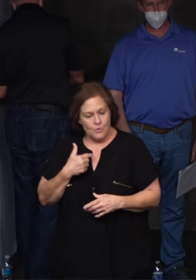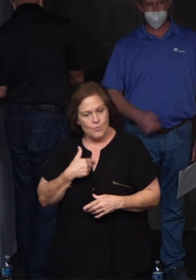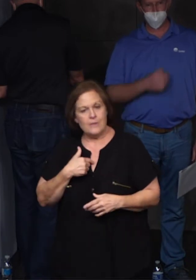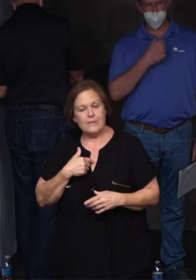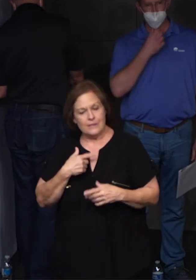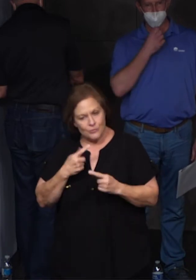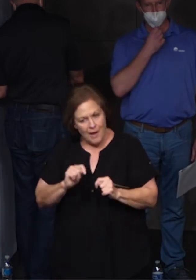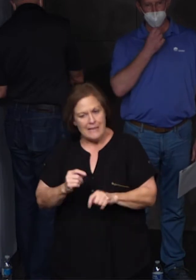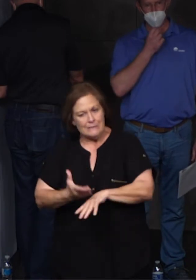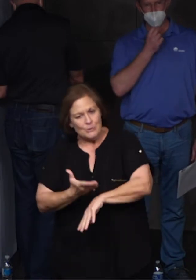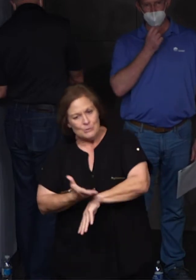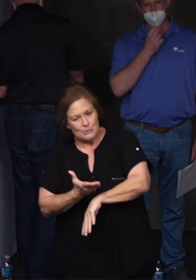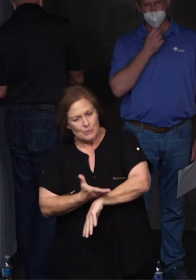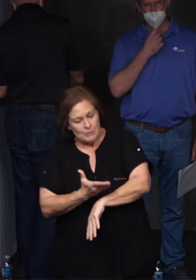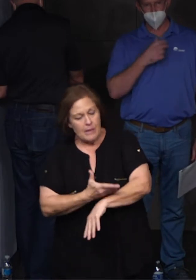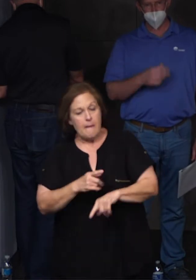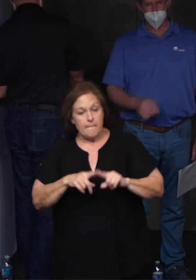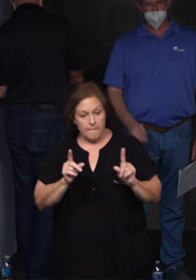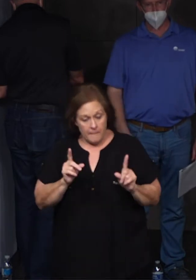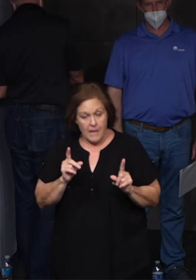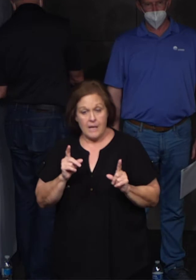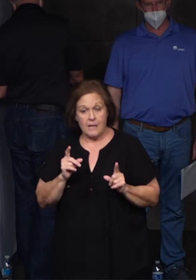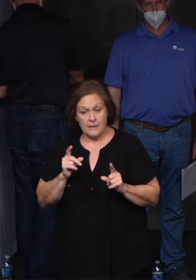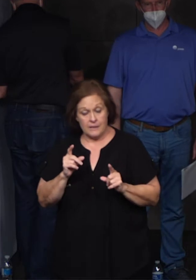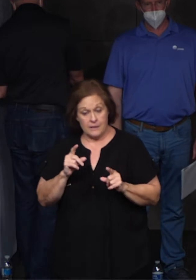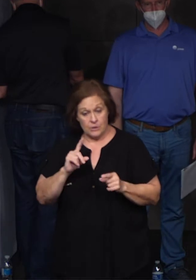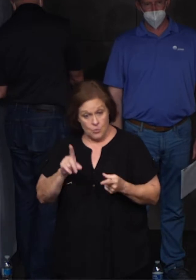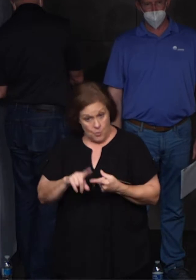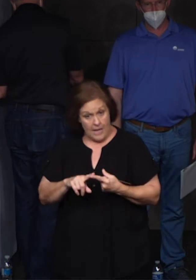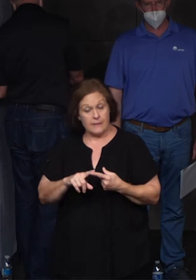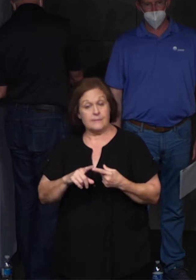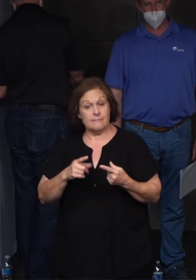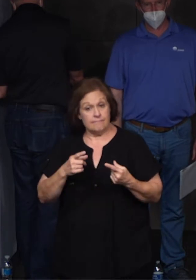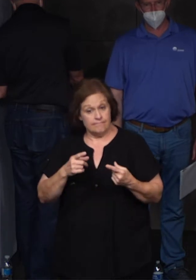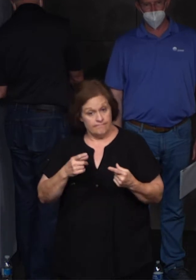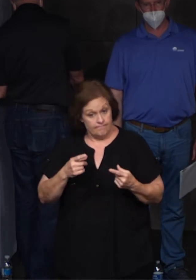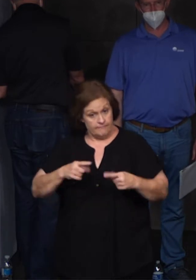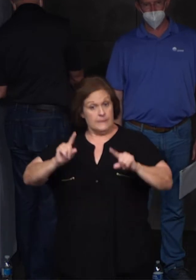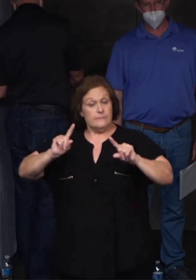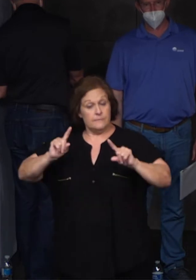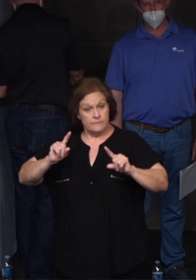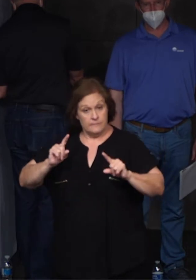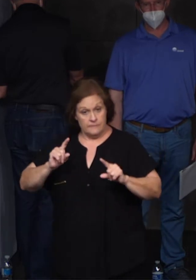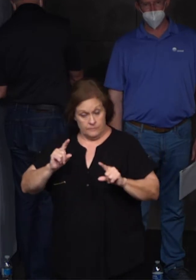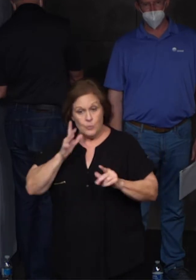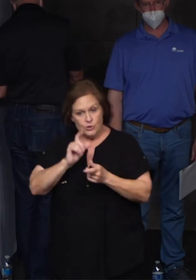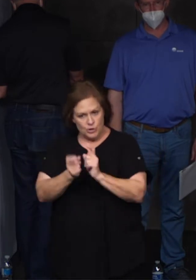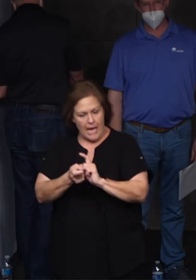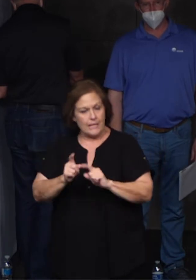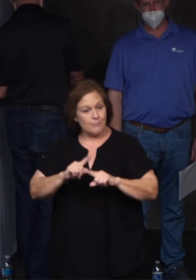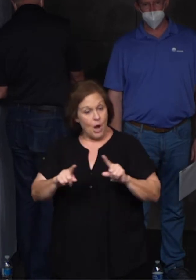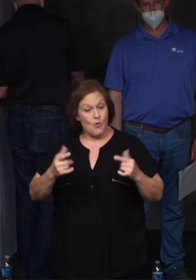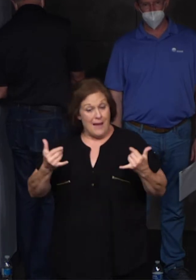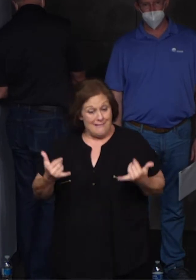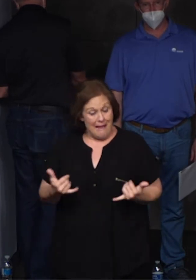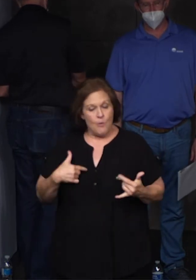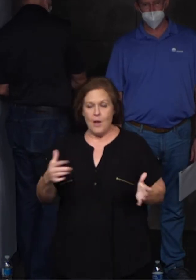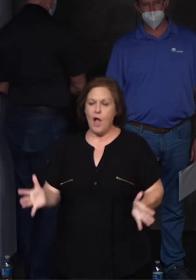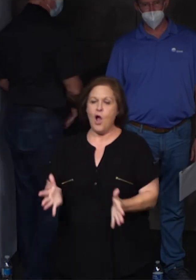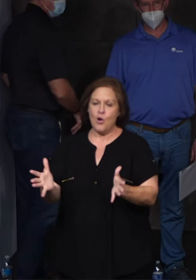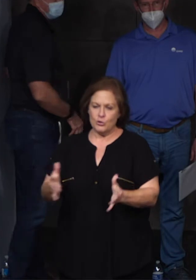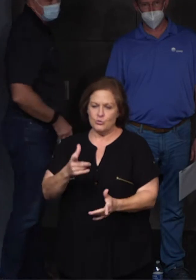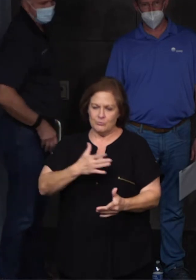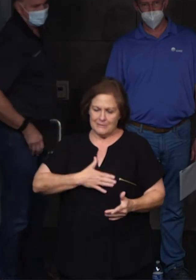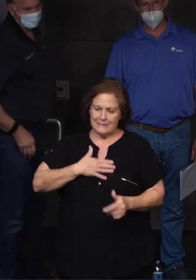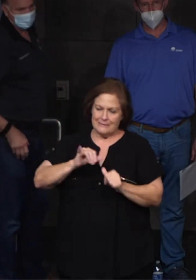every day. But as more things come back online, this will change. But as of now and as of today, we're still encouraging residents to stay